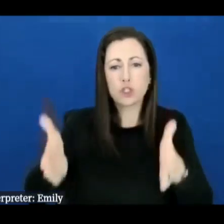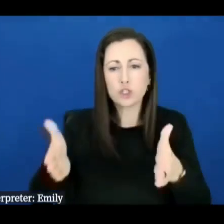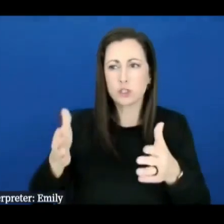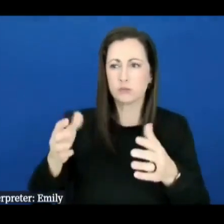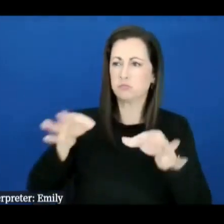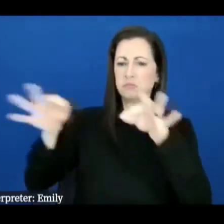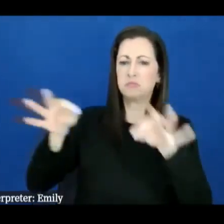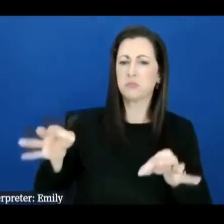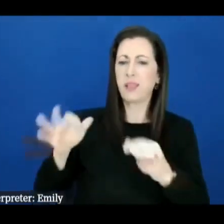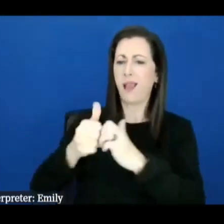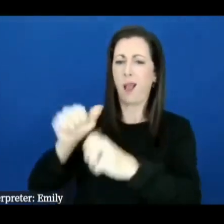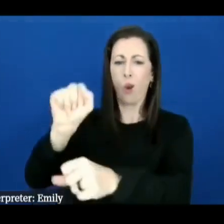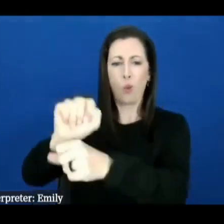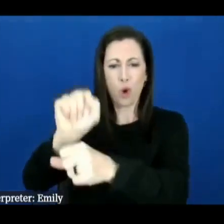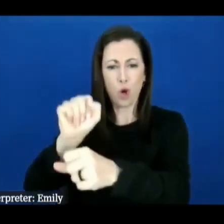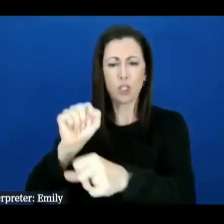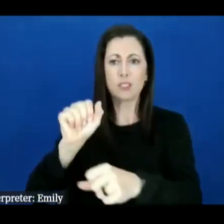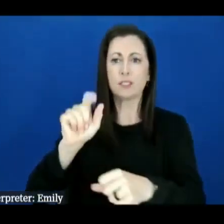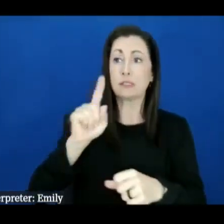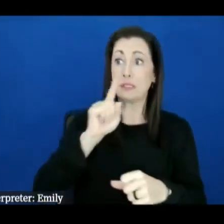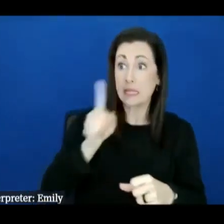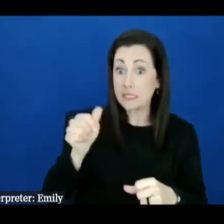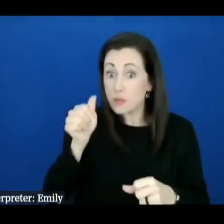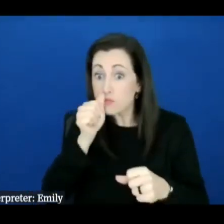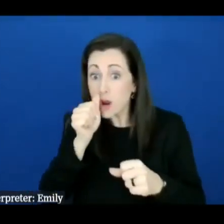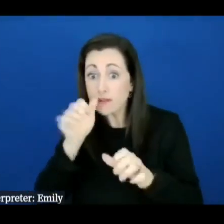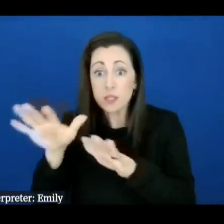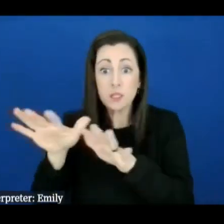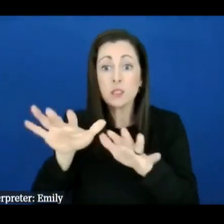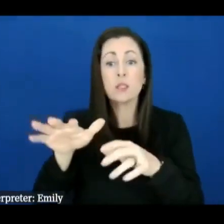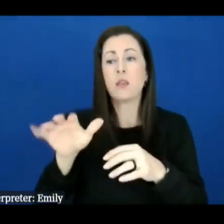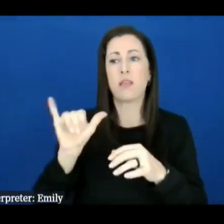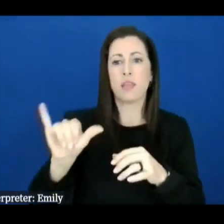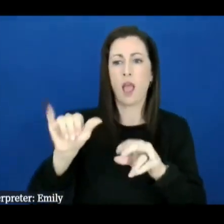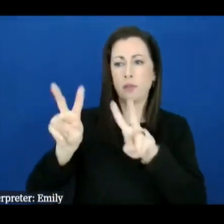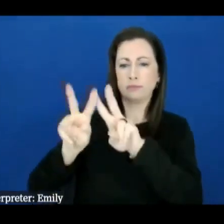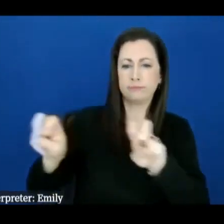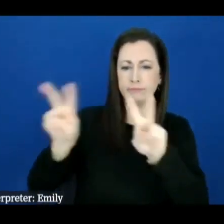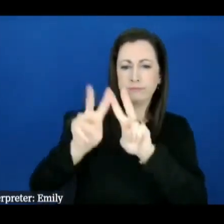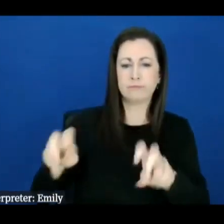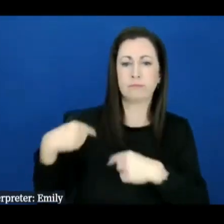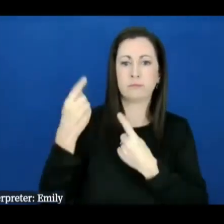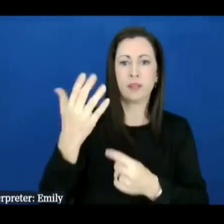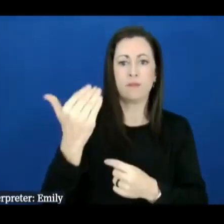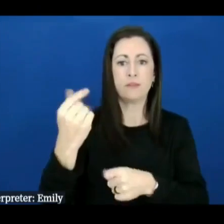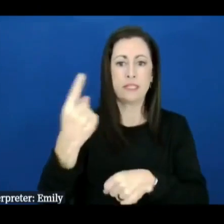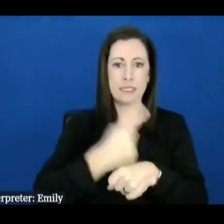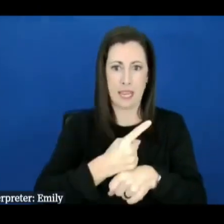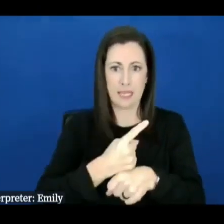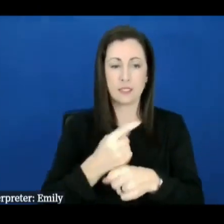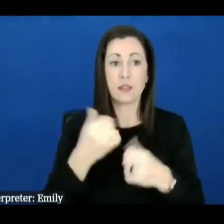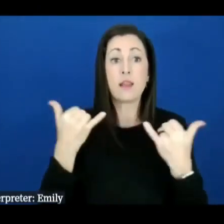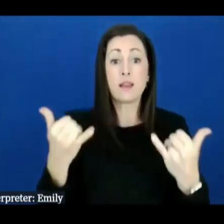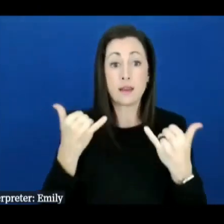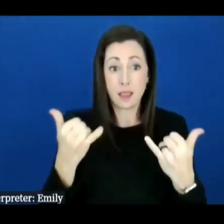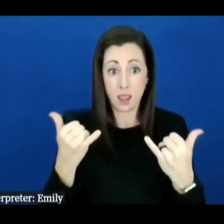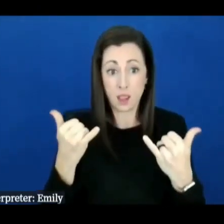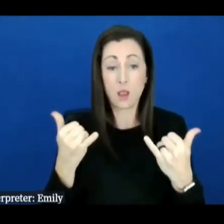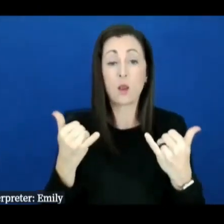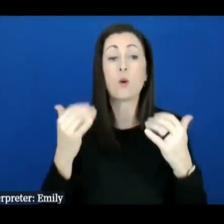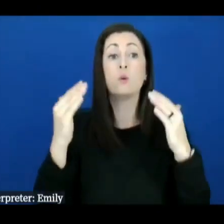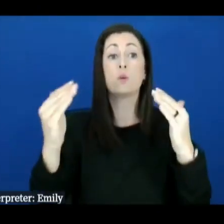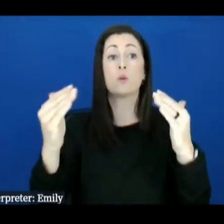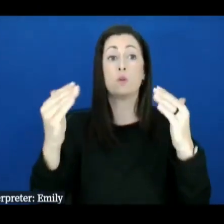is it privatized so all that preliminary stuff has been going on for the last 15 days or so and now we're finally getting into the